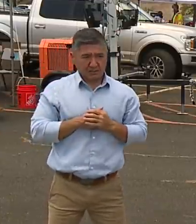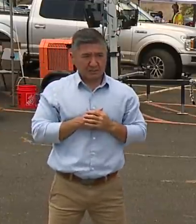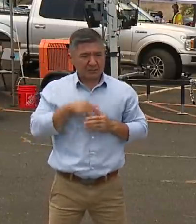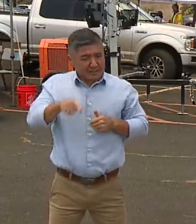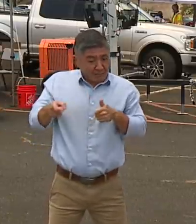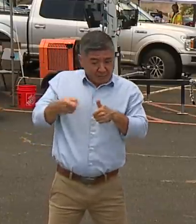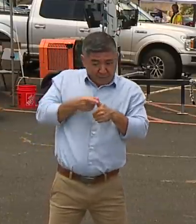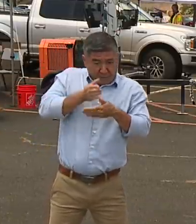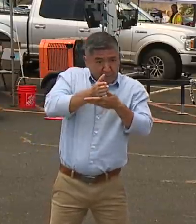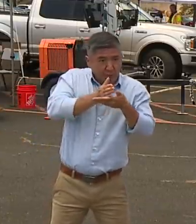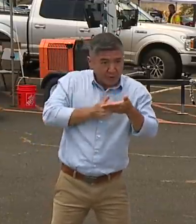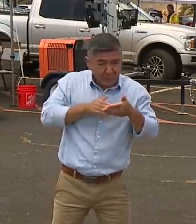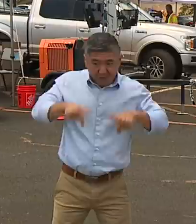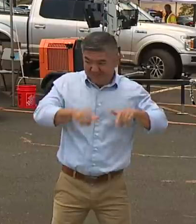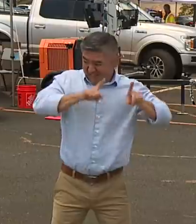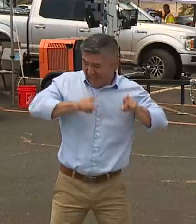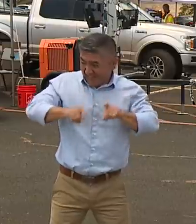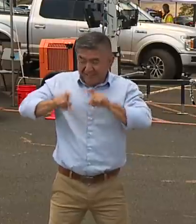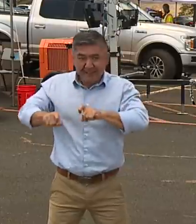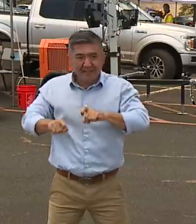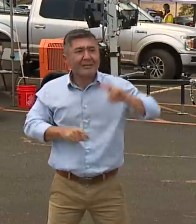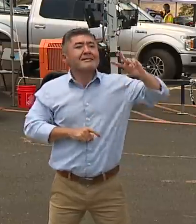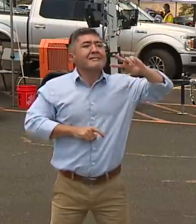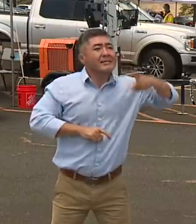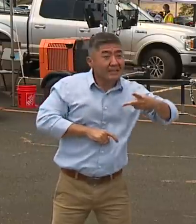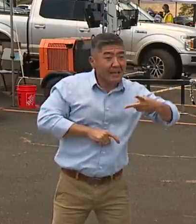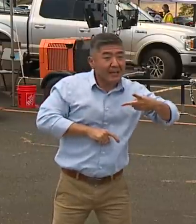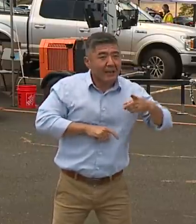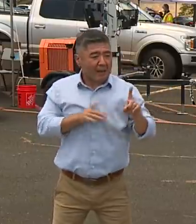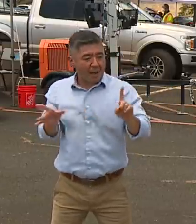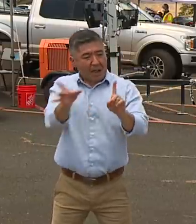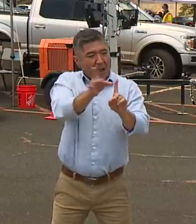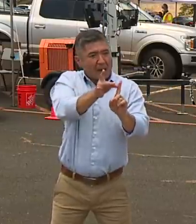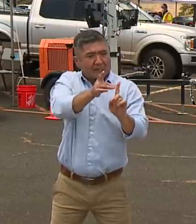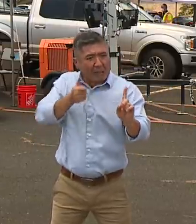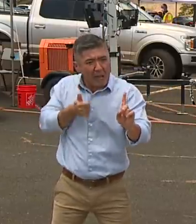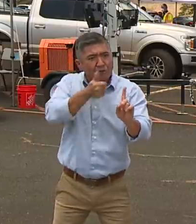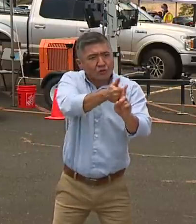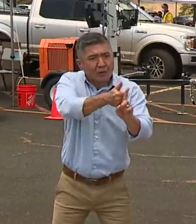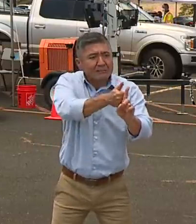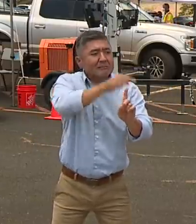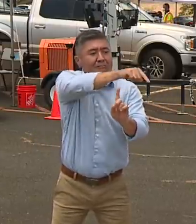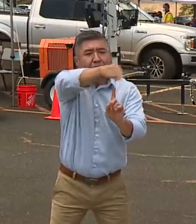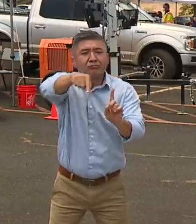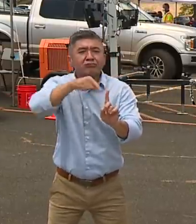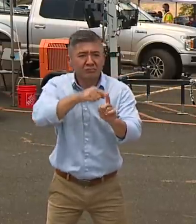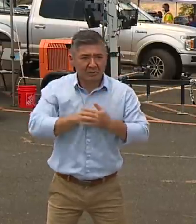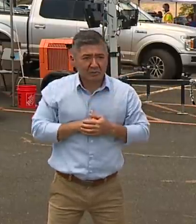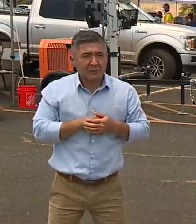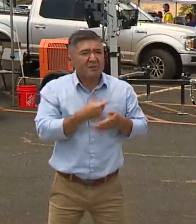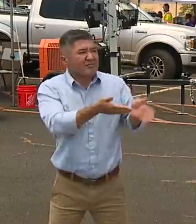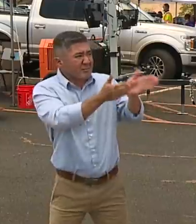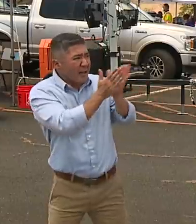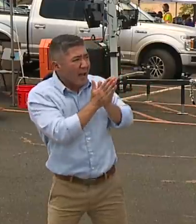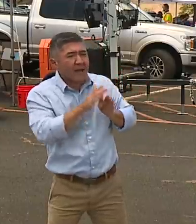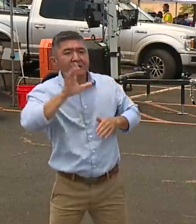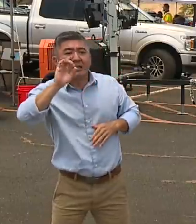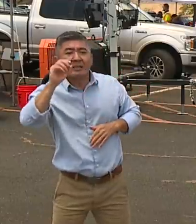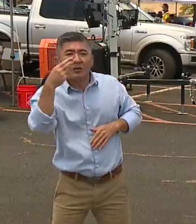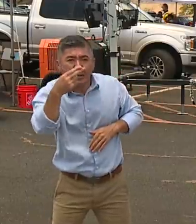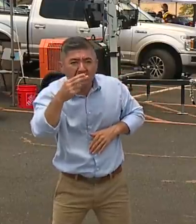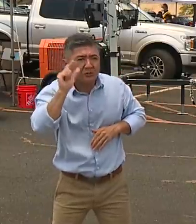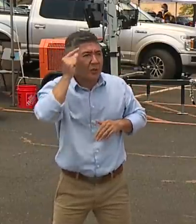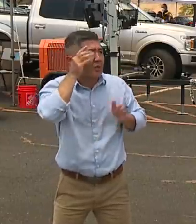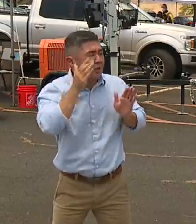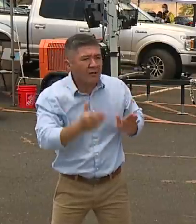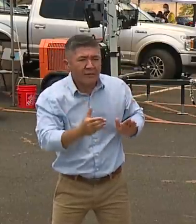is the contact tracing. And we've asked the governor for the authority. We have to get permission from the Department of Health to actually hire more contact tracers.